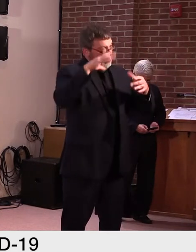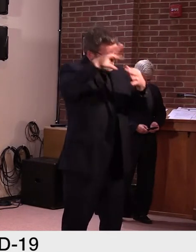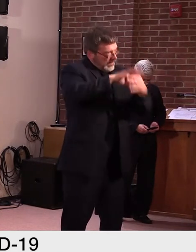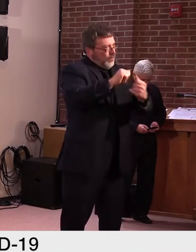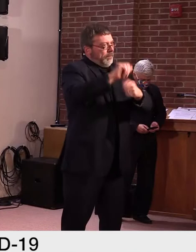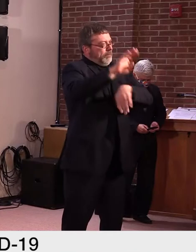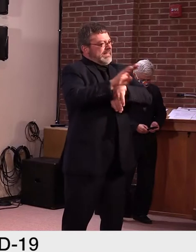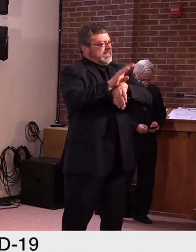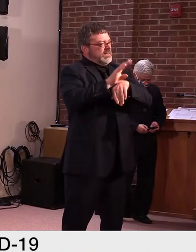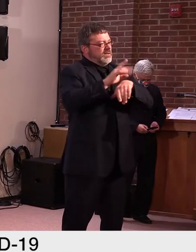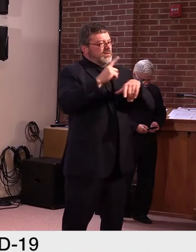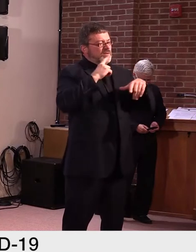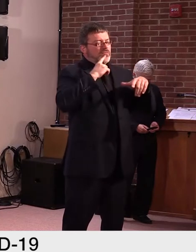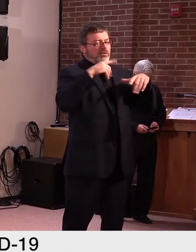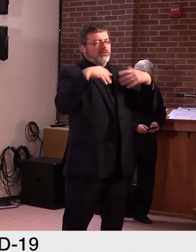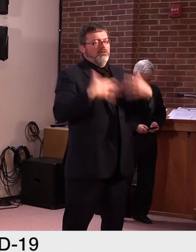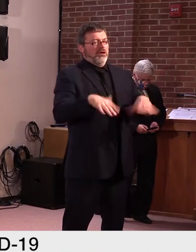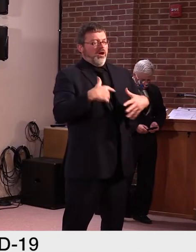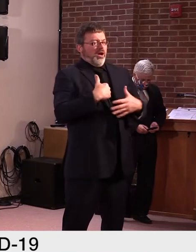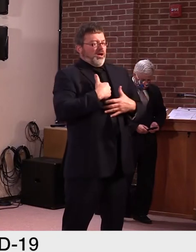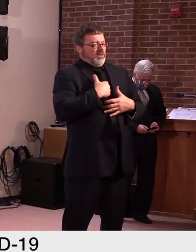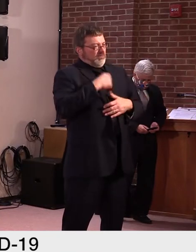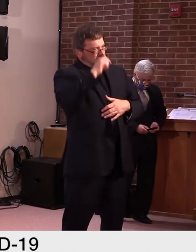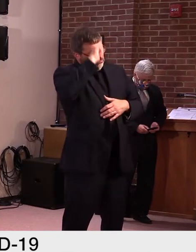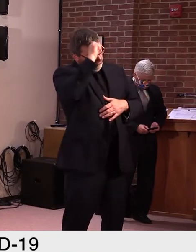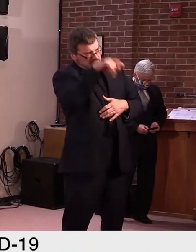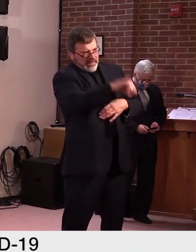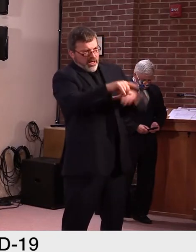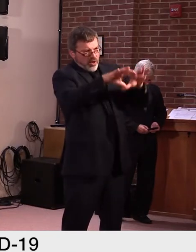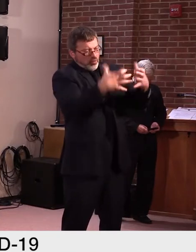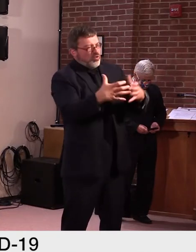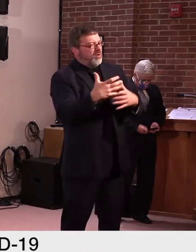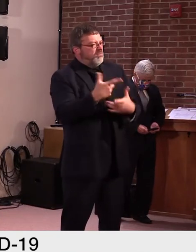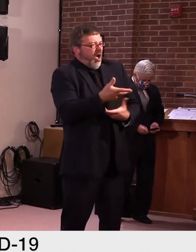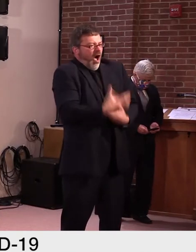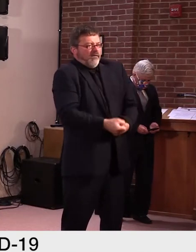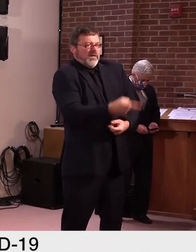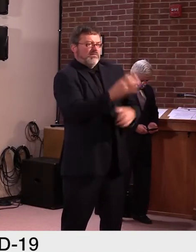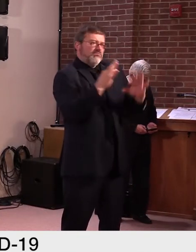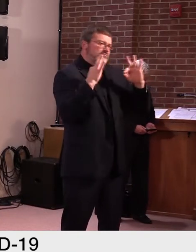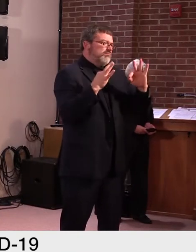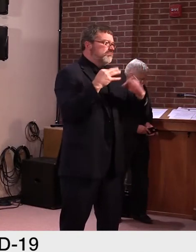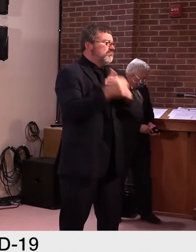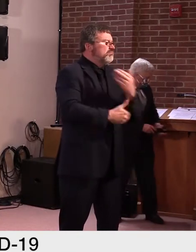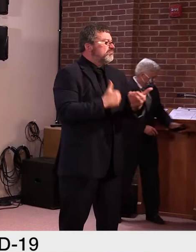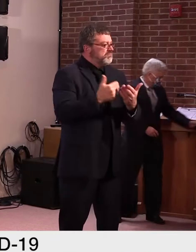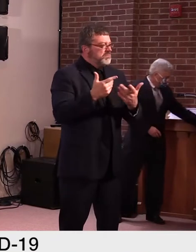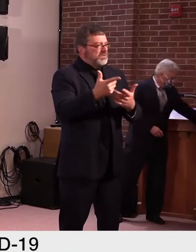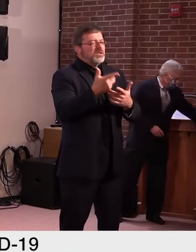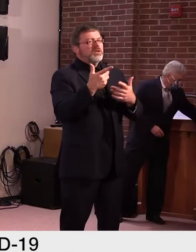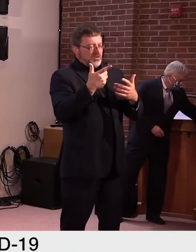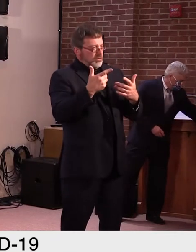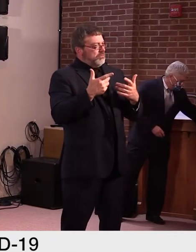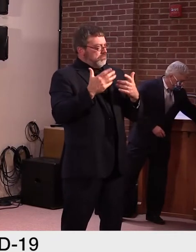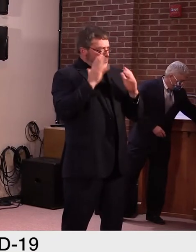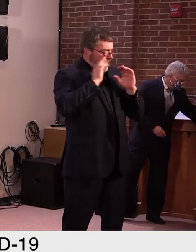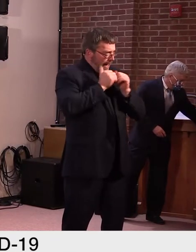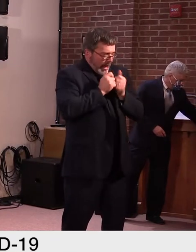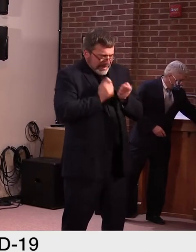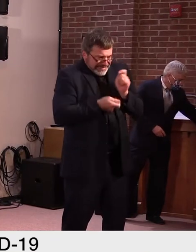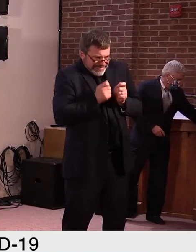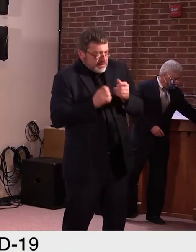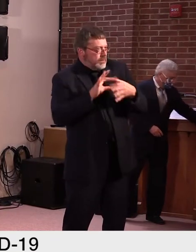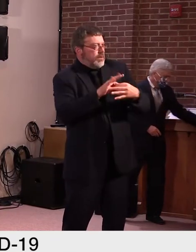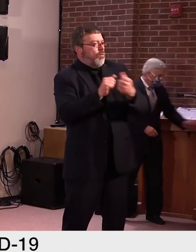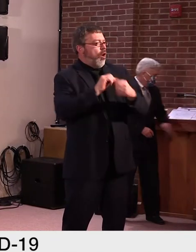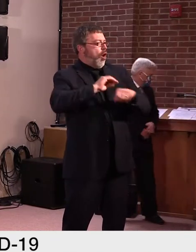employers, these businesses that need help re-imagining how they will deliver a service or create a product, product. Now, we'll